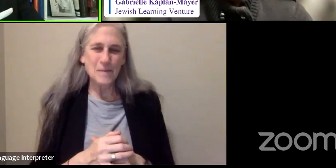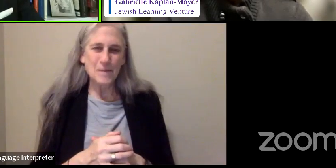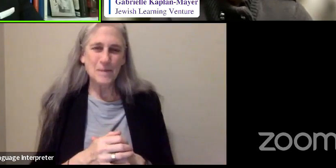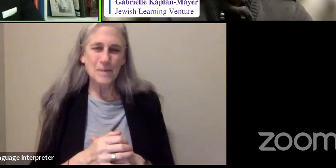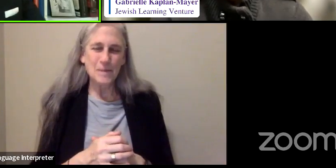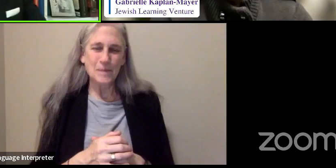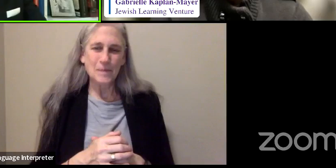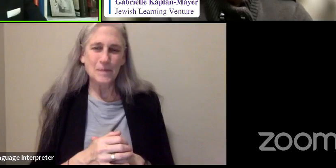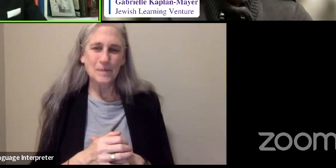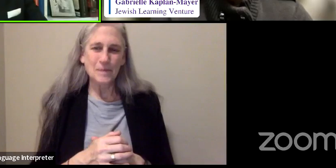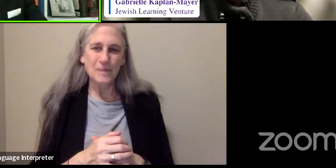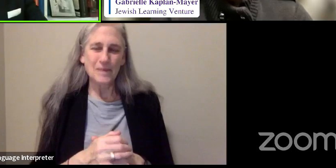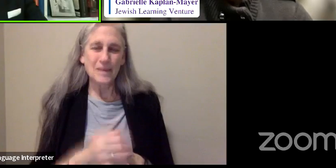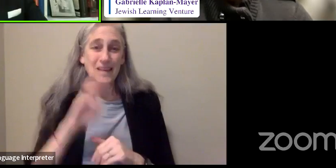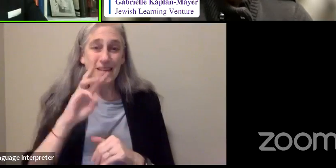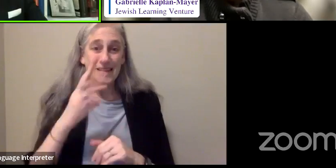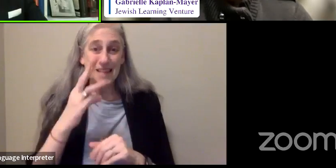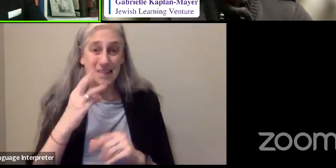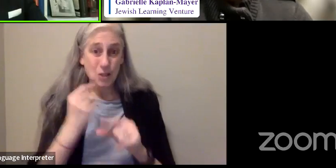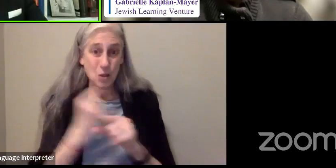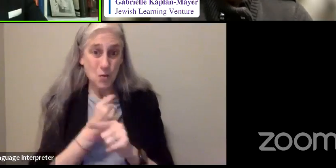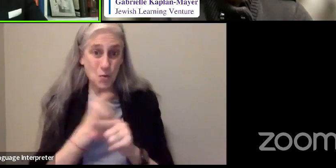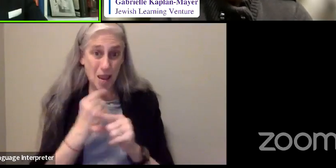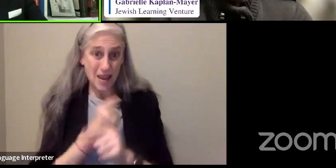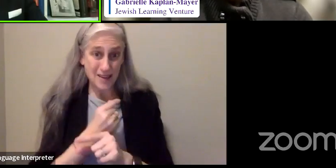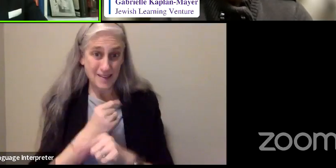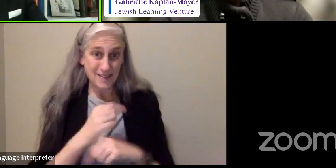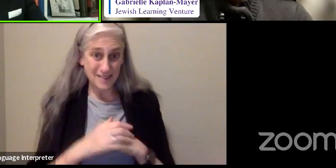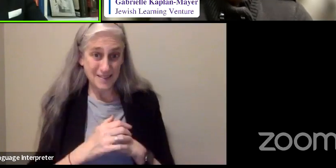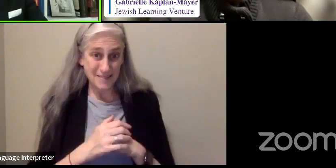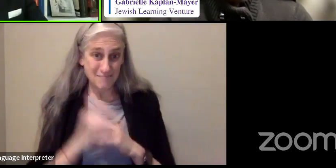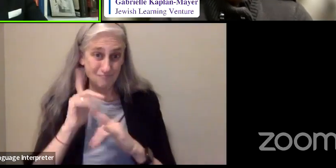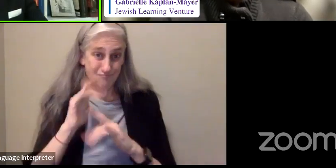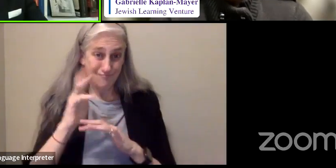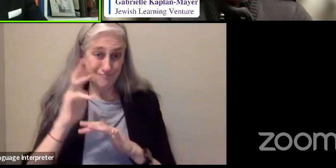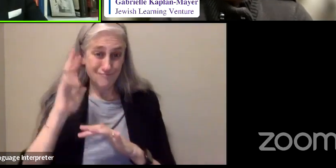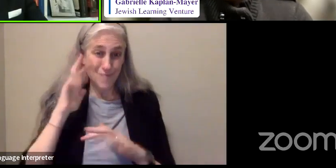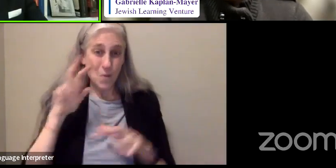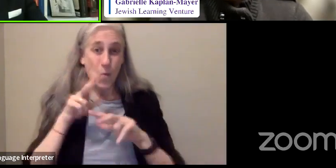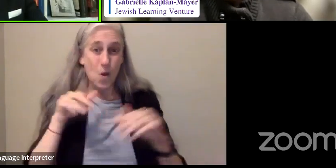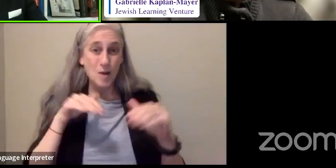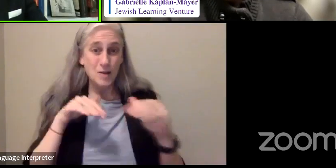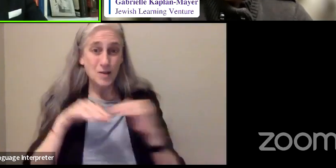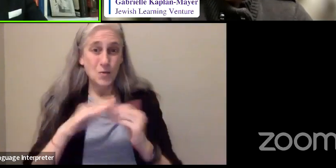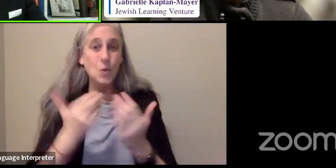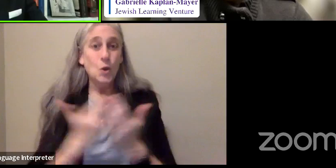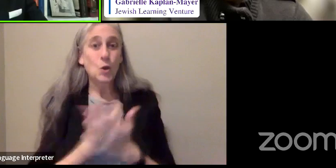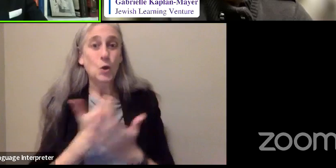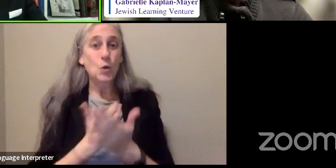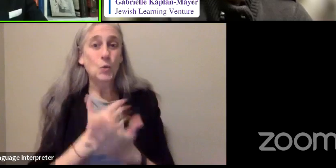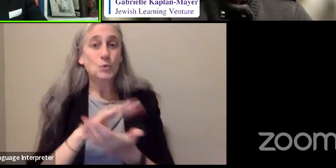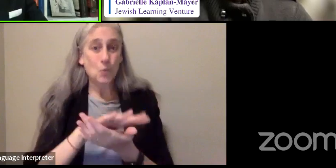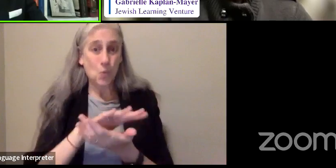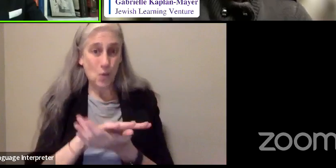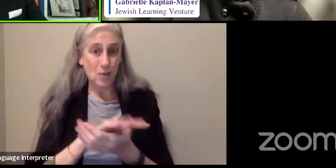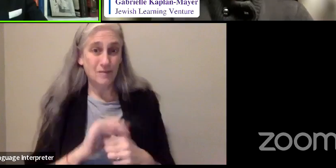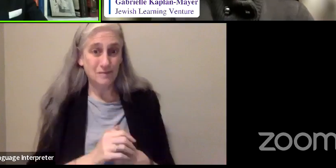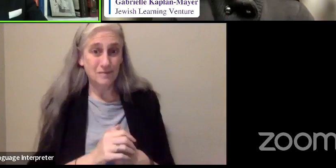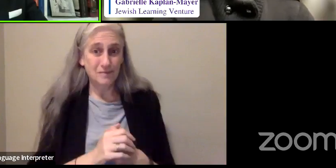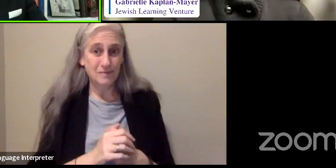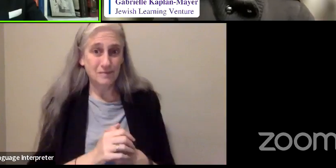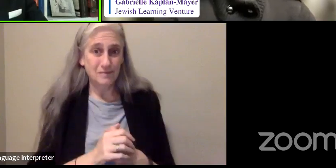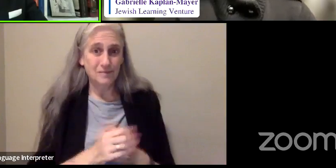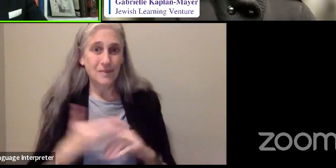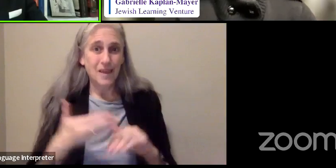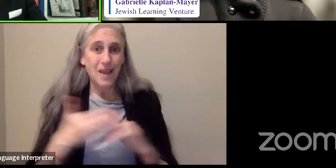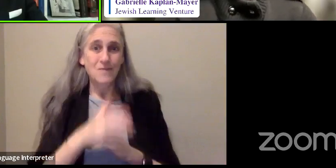In sixth grade, I walked into a new school after my mother had